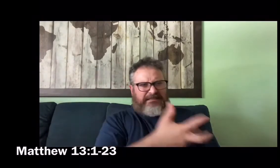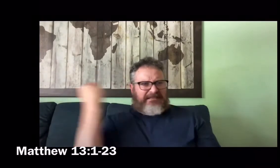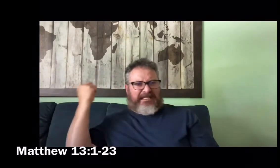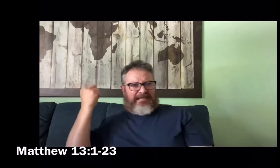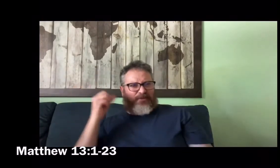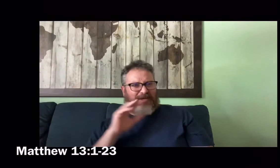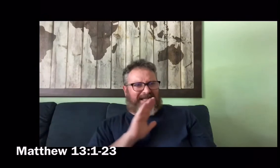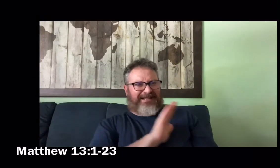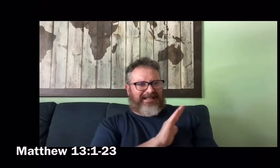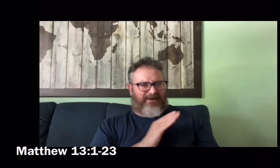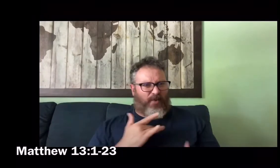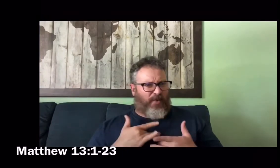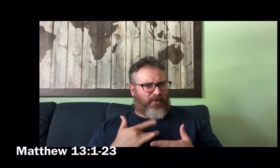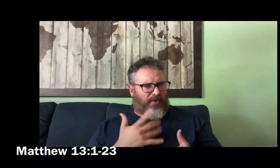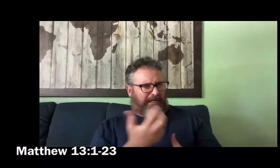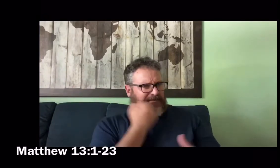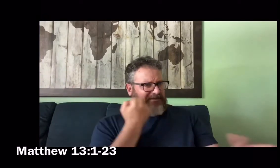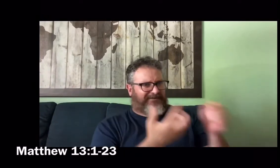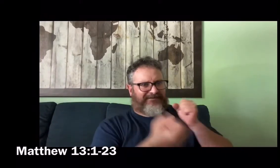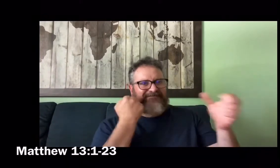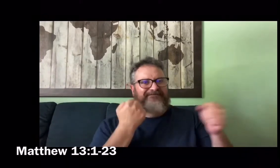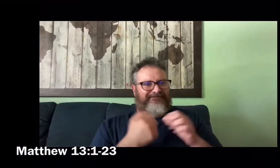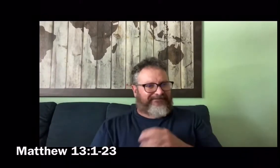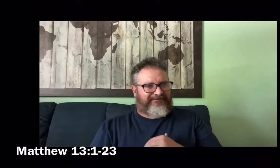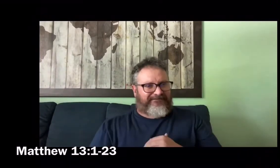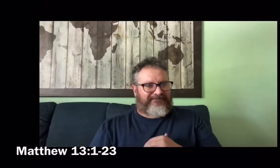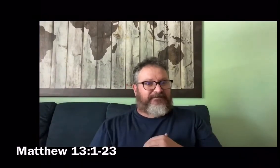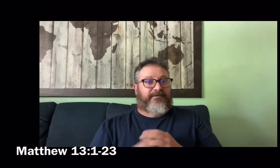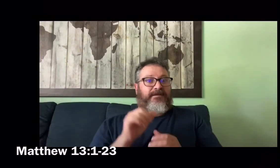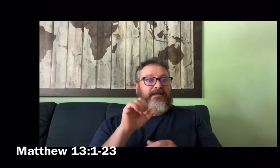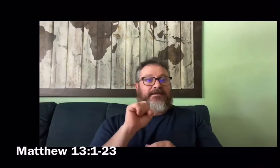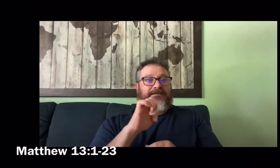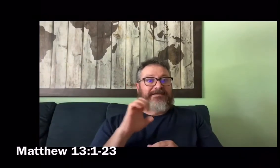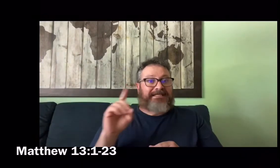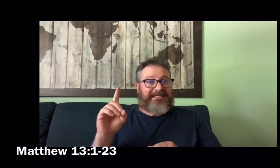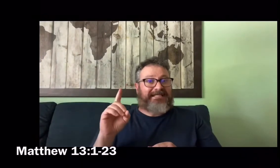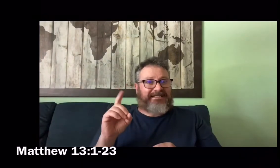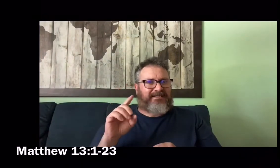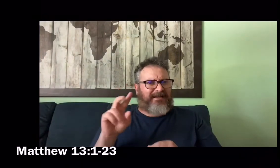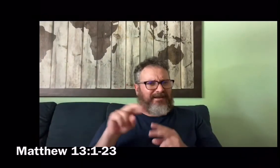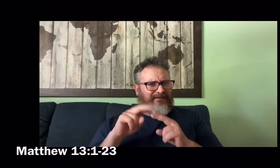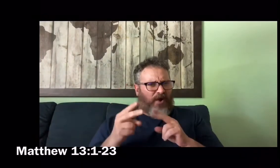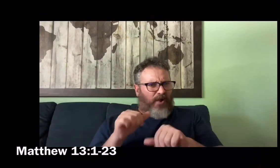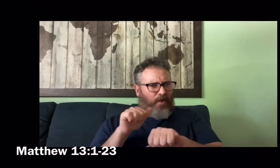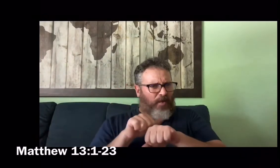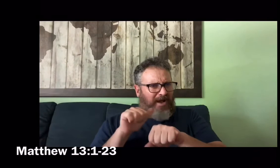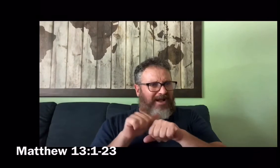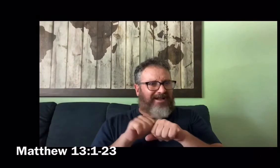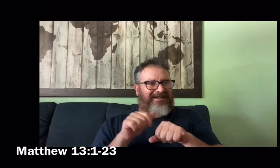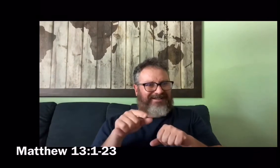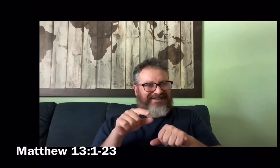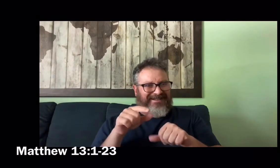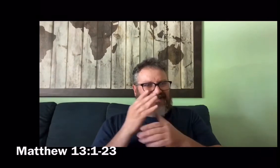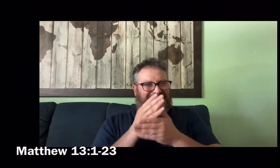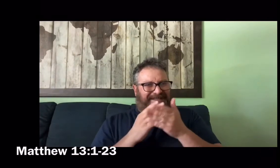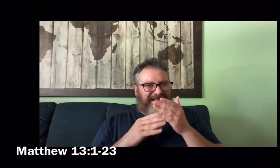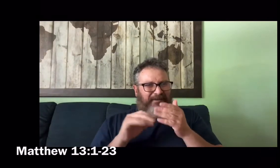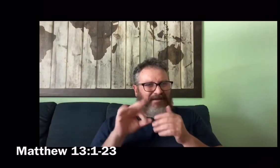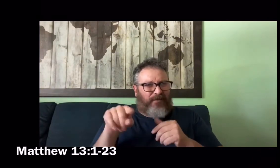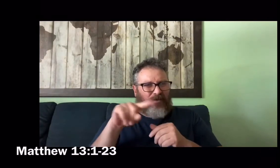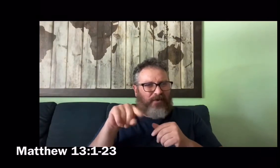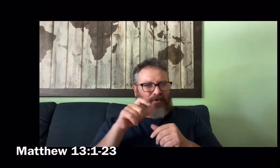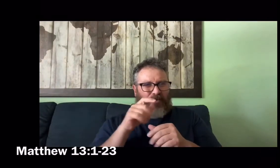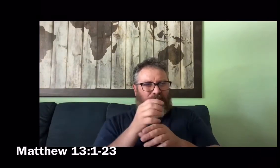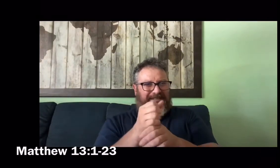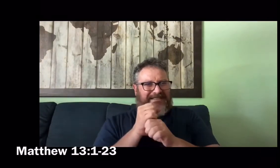and the evil one comes and steals away what is sown in his heart. The seed sown on rocky